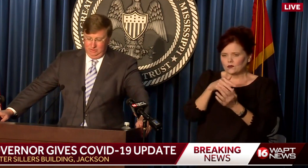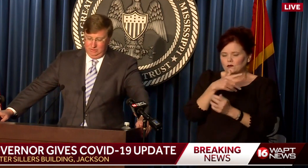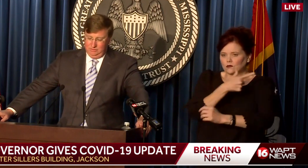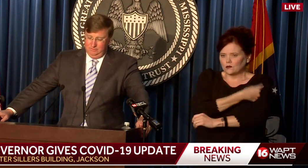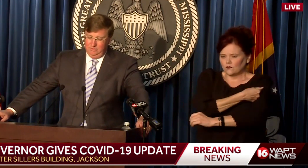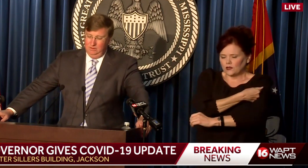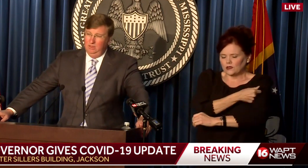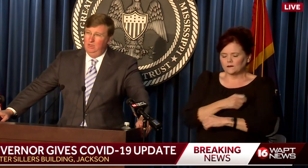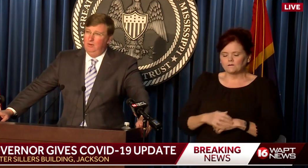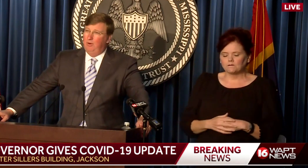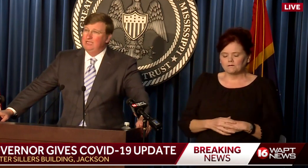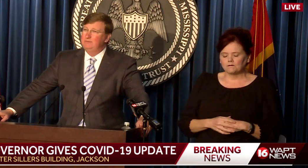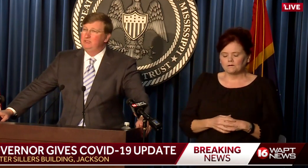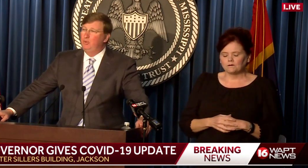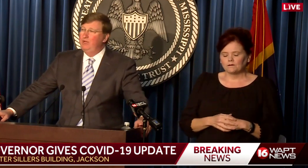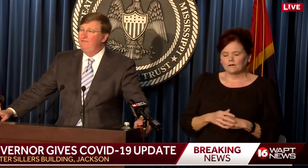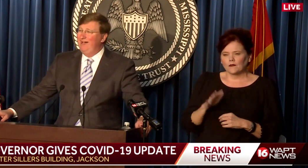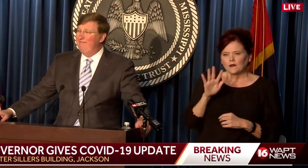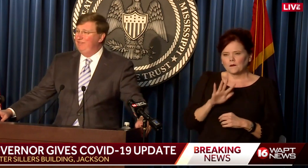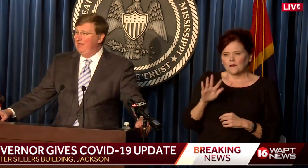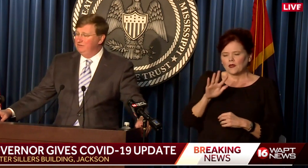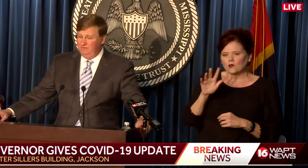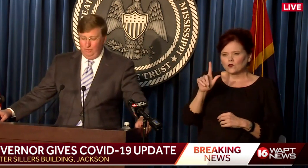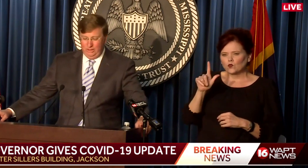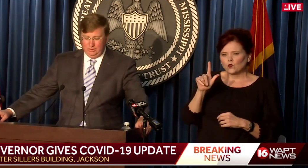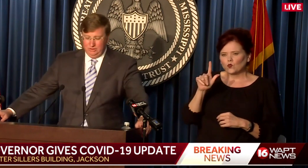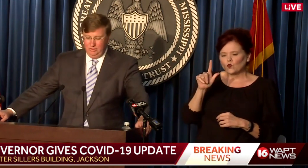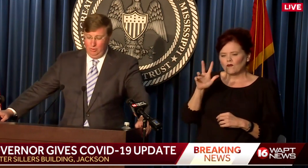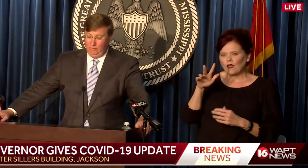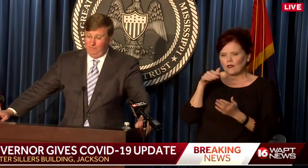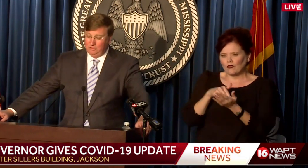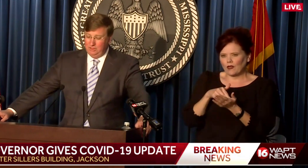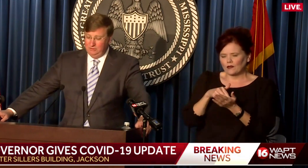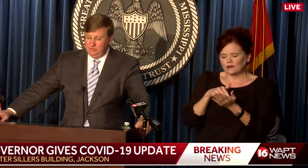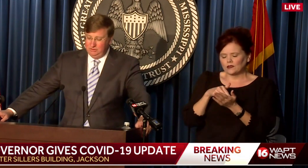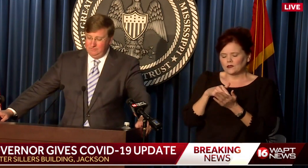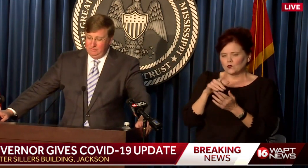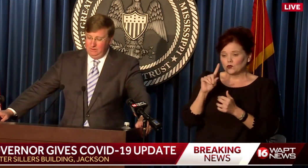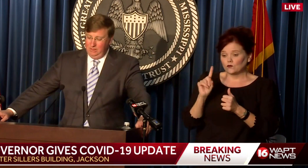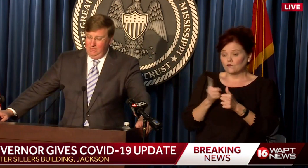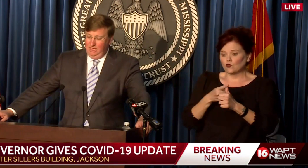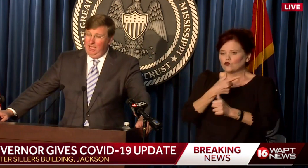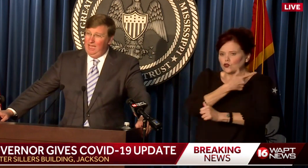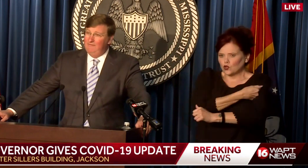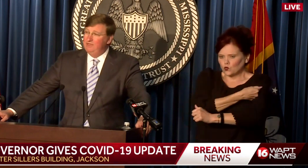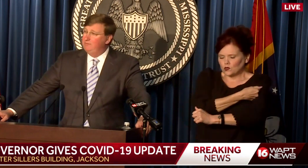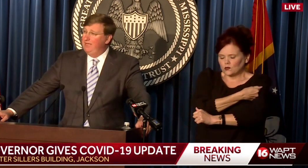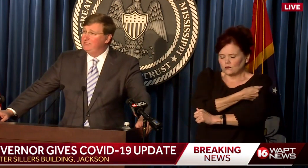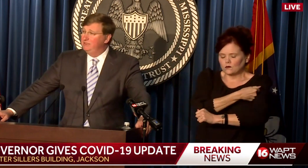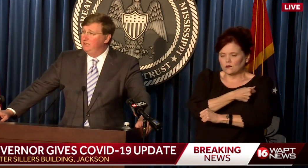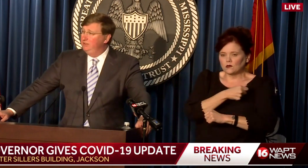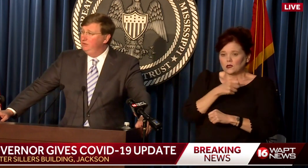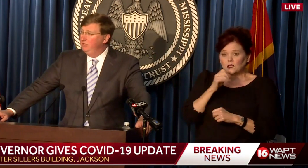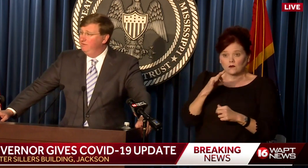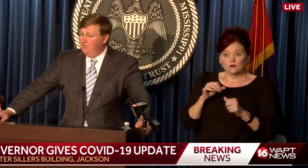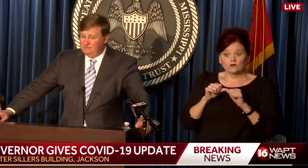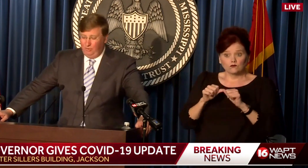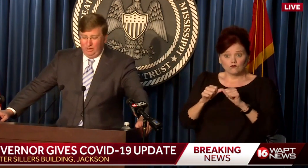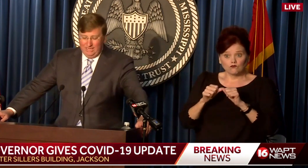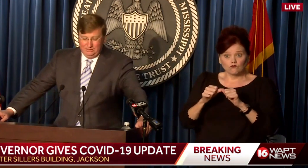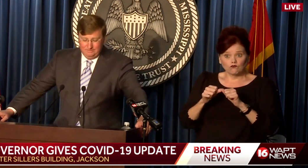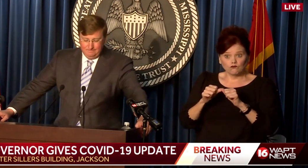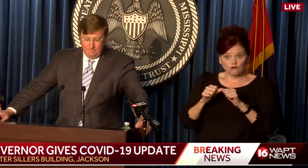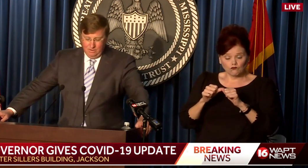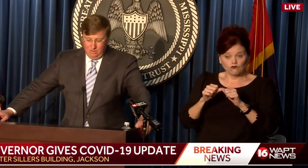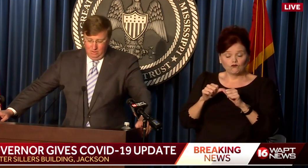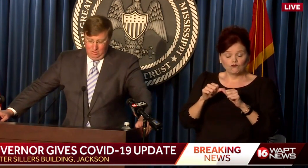doses, approximately 25,000 of which were first doses, and if this pace continues over the